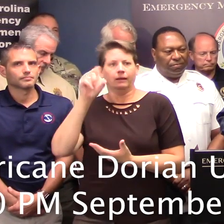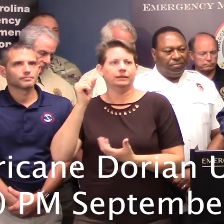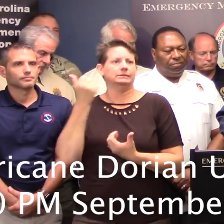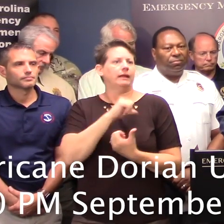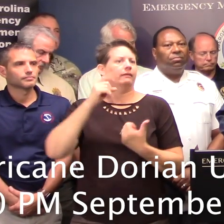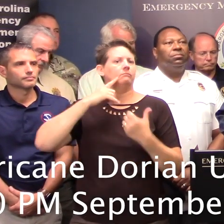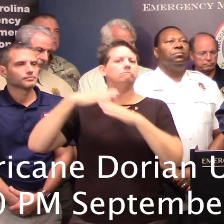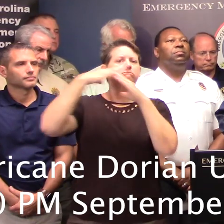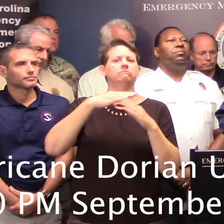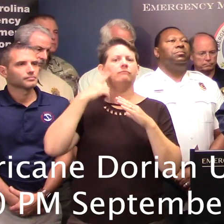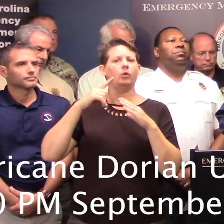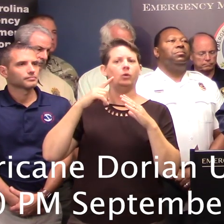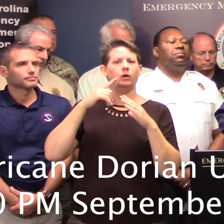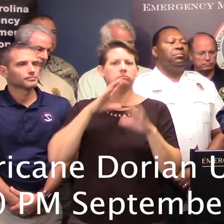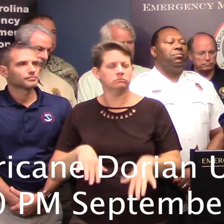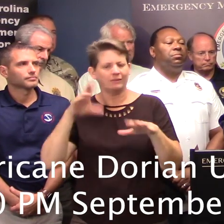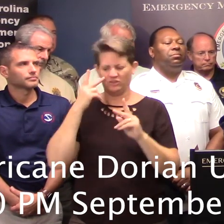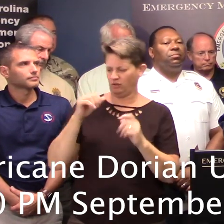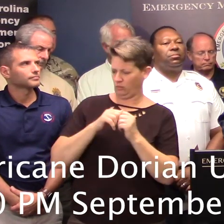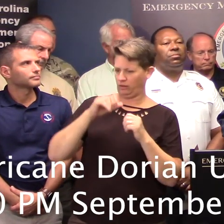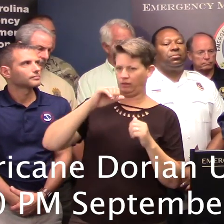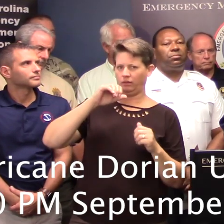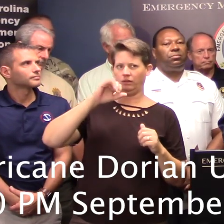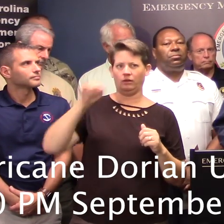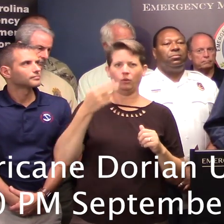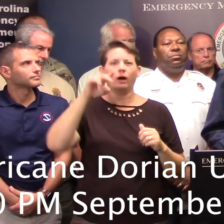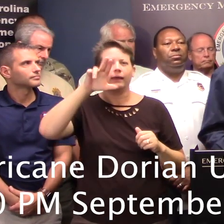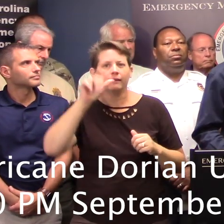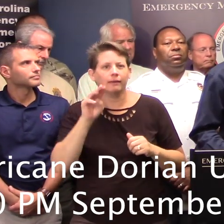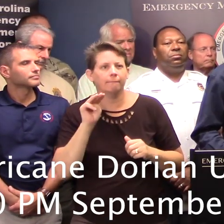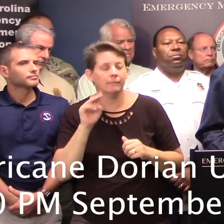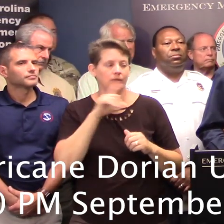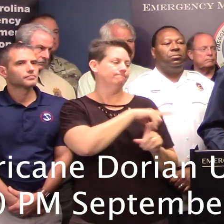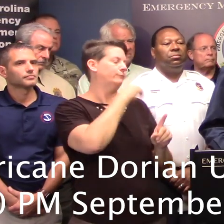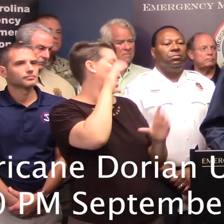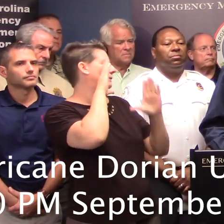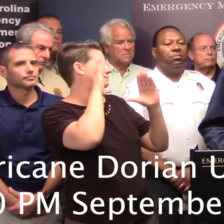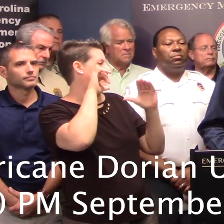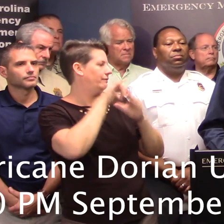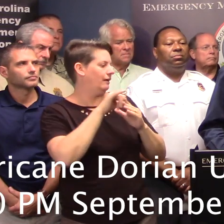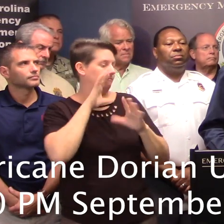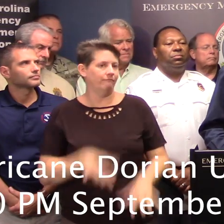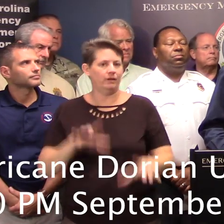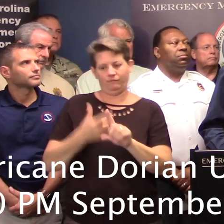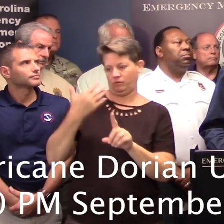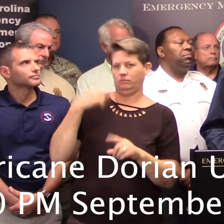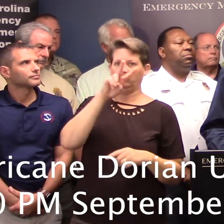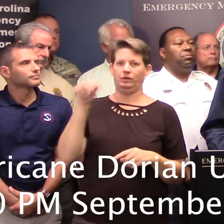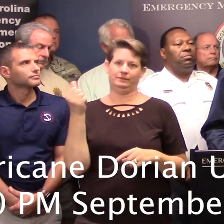flooding going back to what we saw with Hurricane Joaquin? Well, don't anticipate that kind of flooding in 2015 that